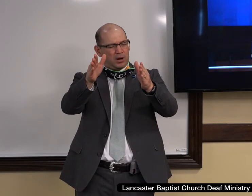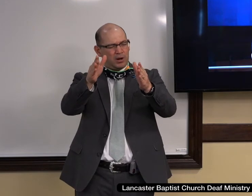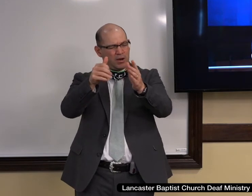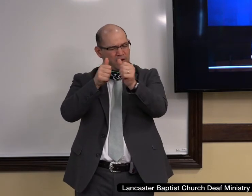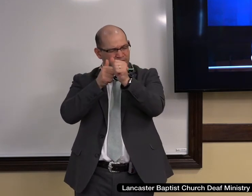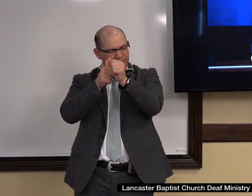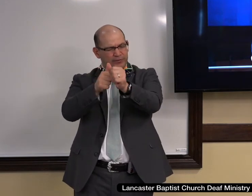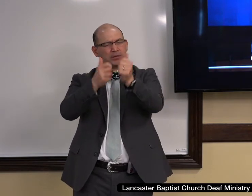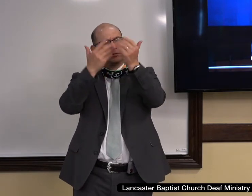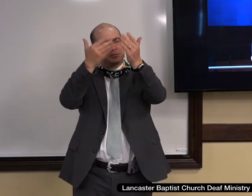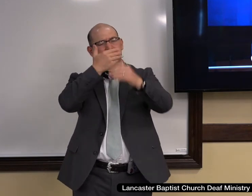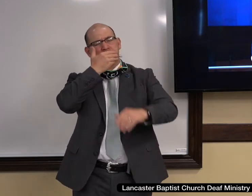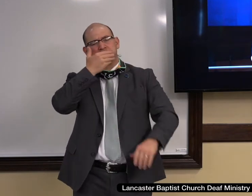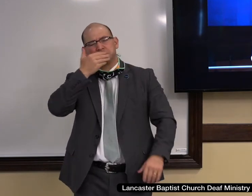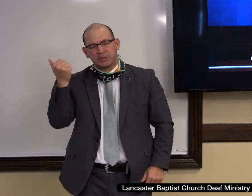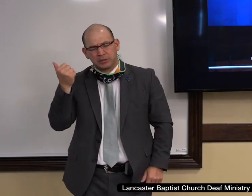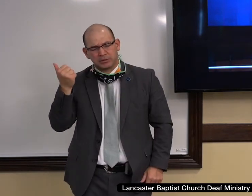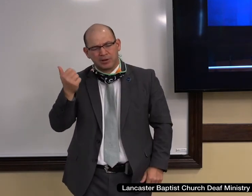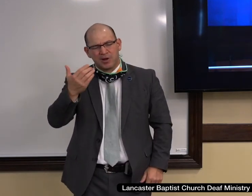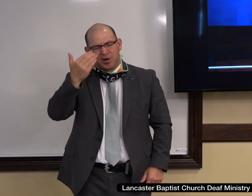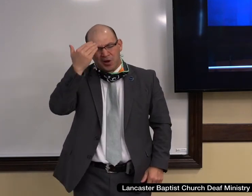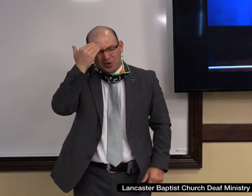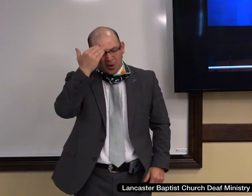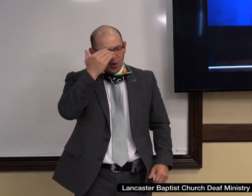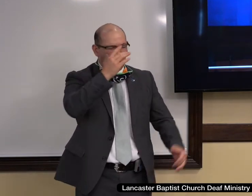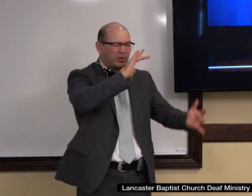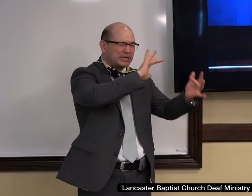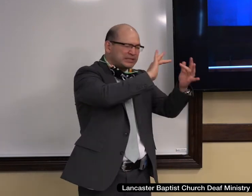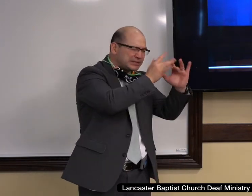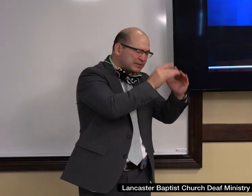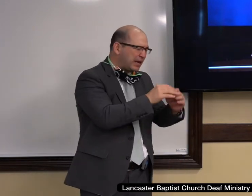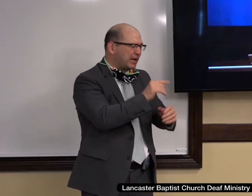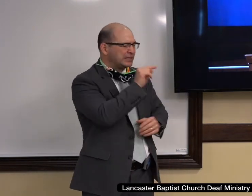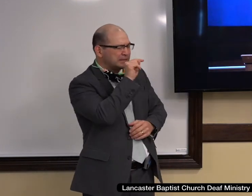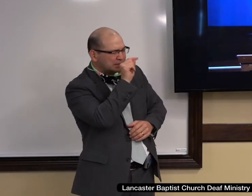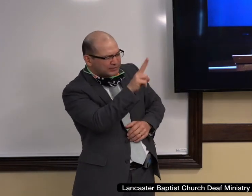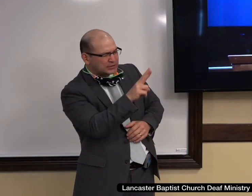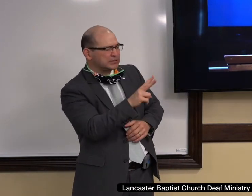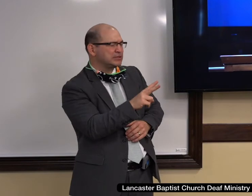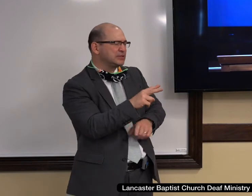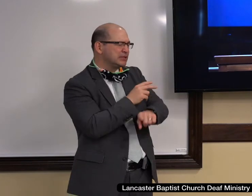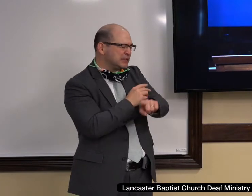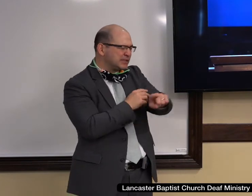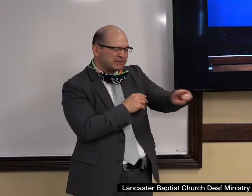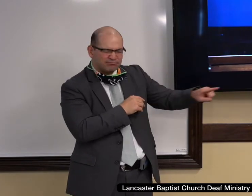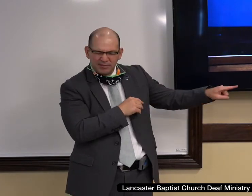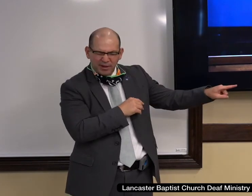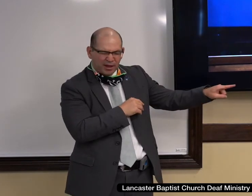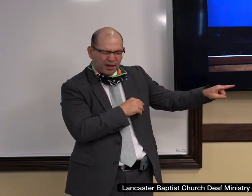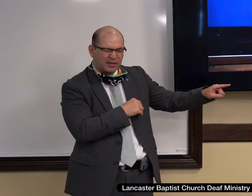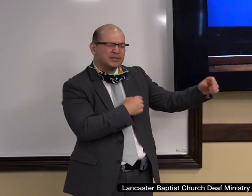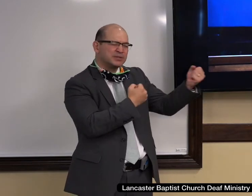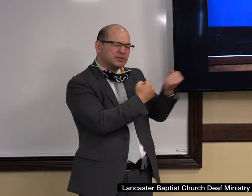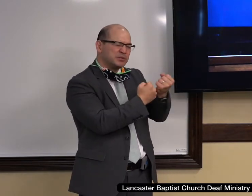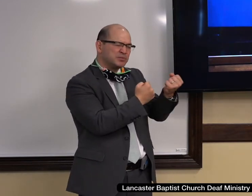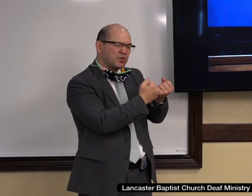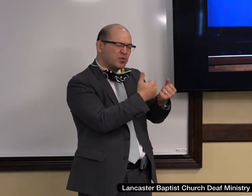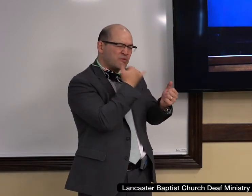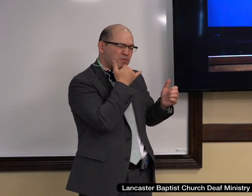directs. The secular humanists at the college, they have their opinion. But God, we came here